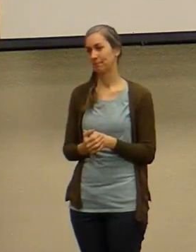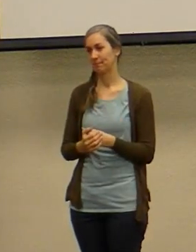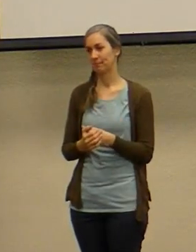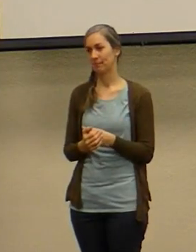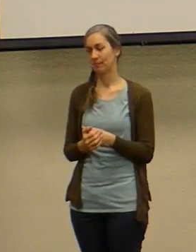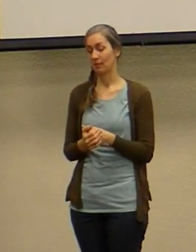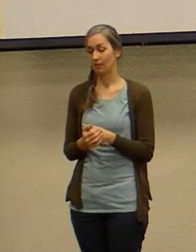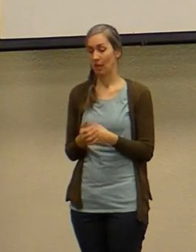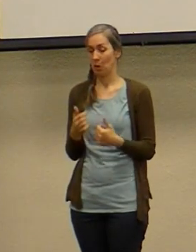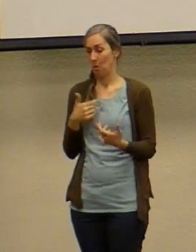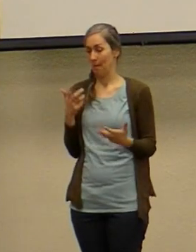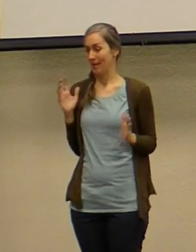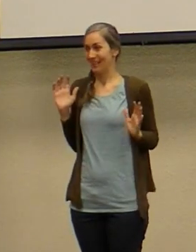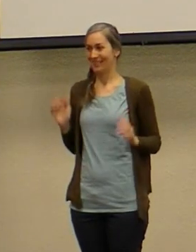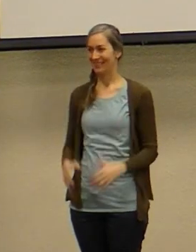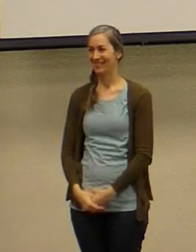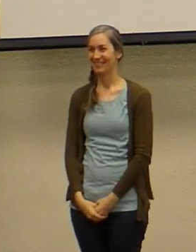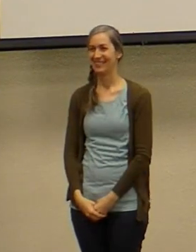i'm done